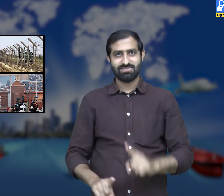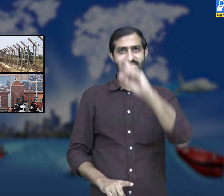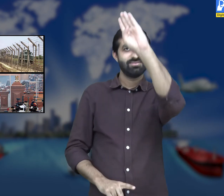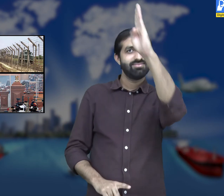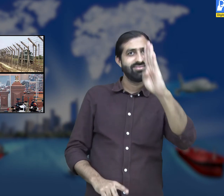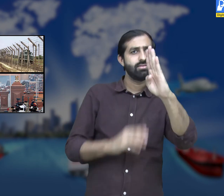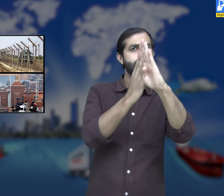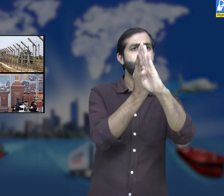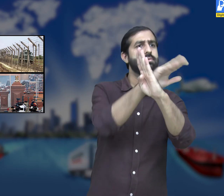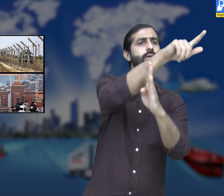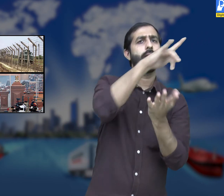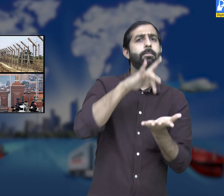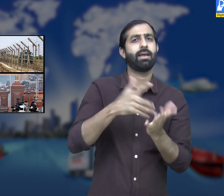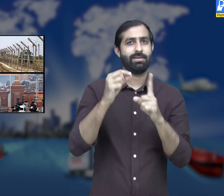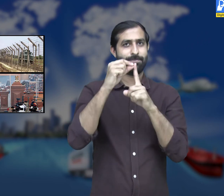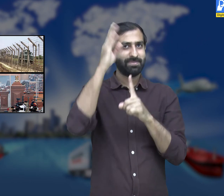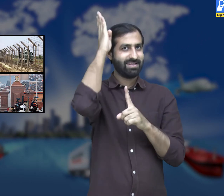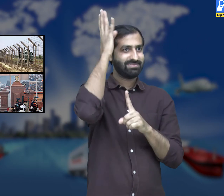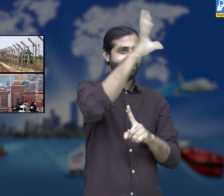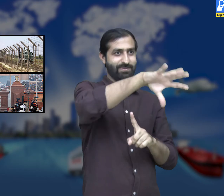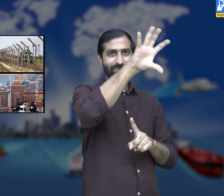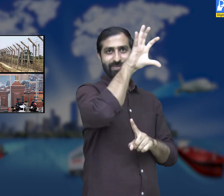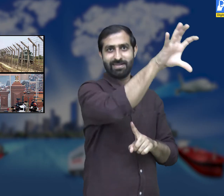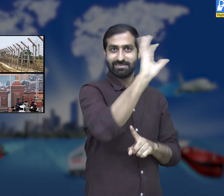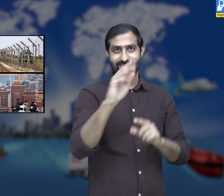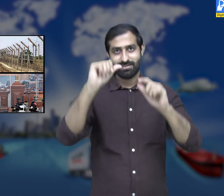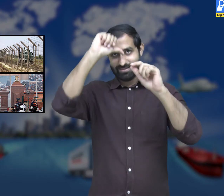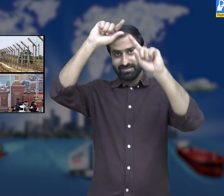India has border with Pakistan.